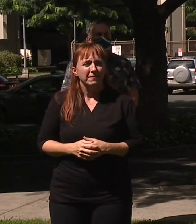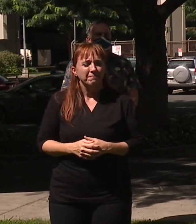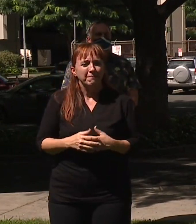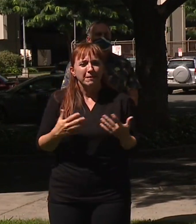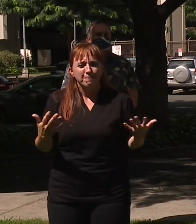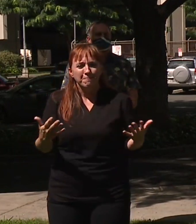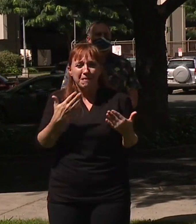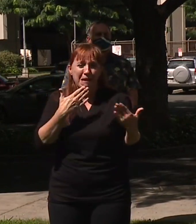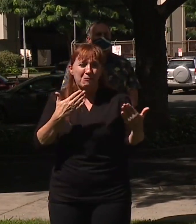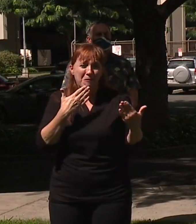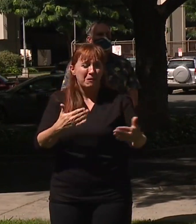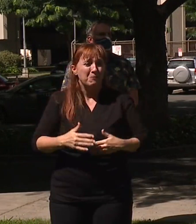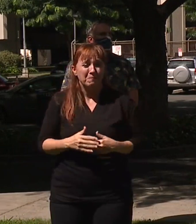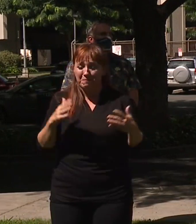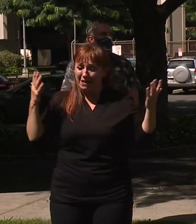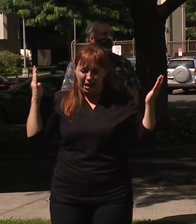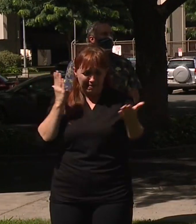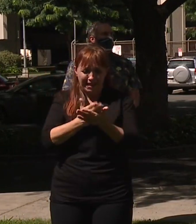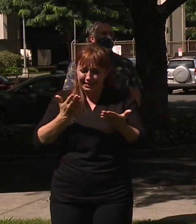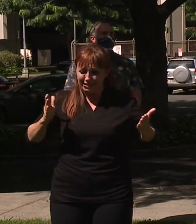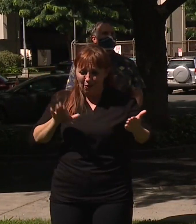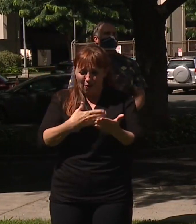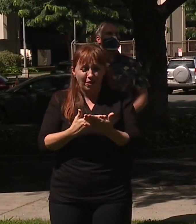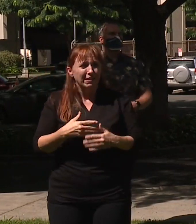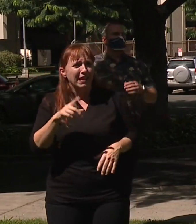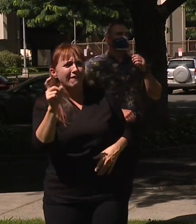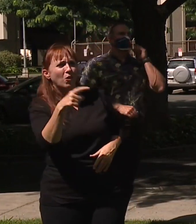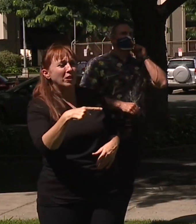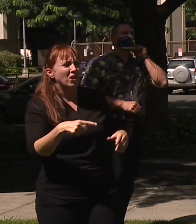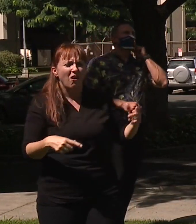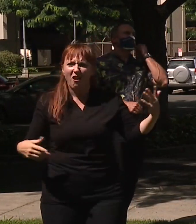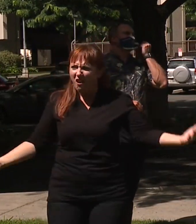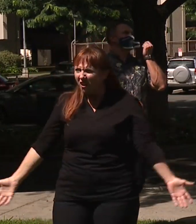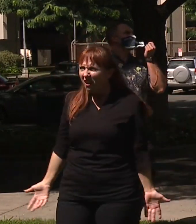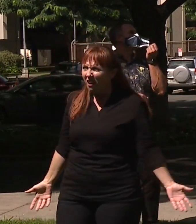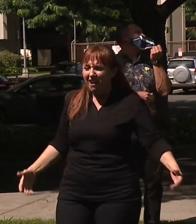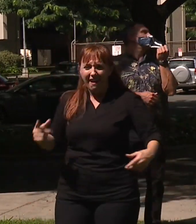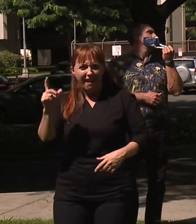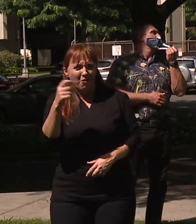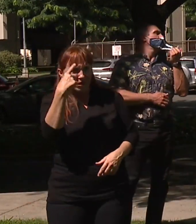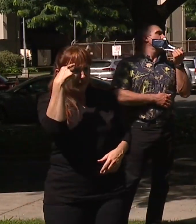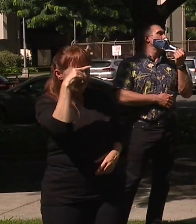And thank you all. That's all. Let me ask you one question. Well, he has a question. He has a question.